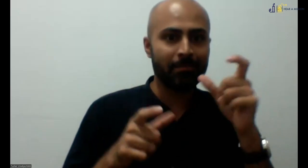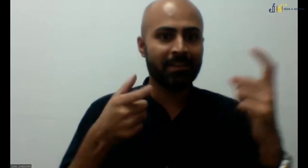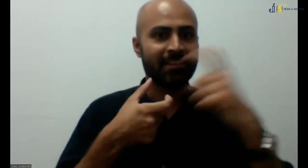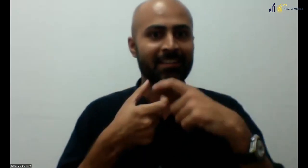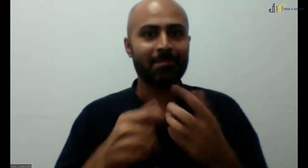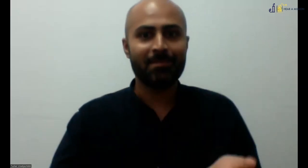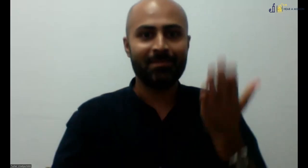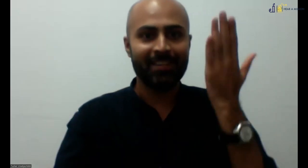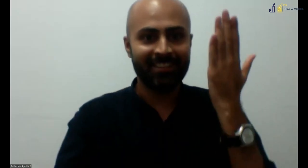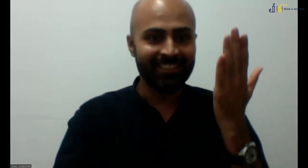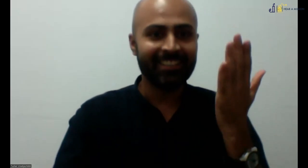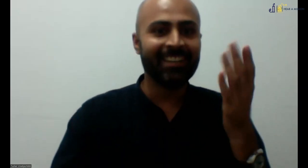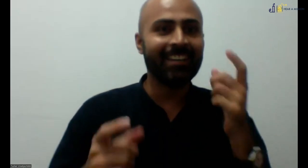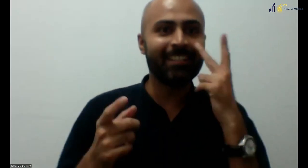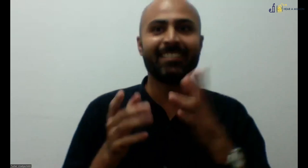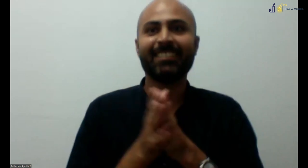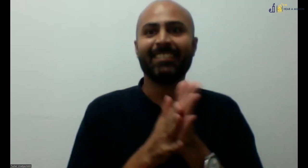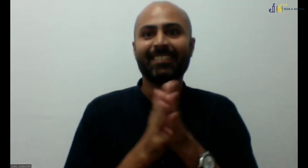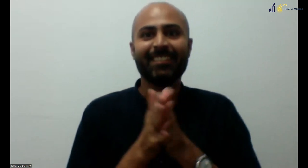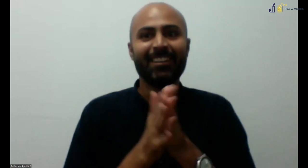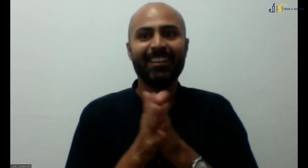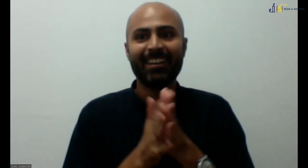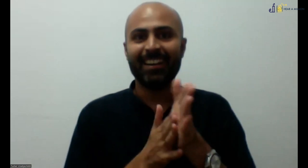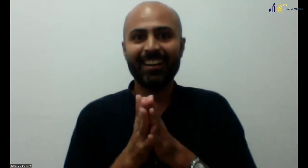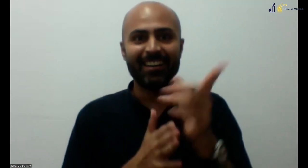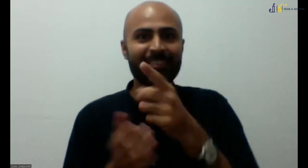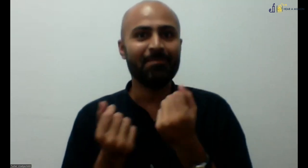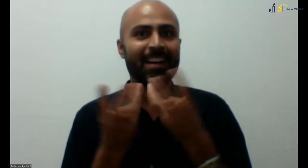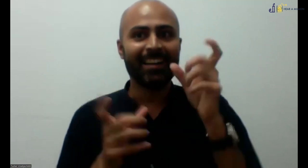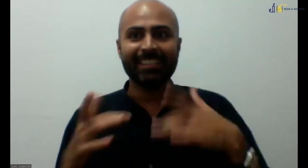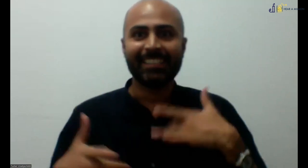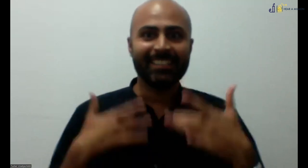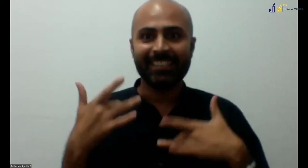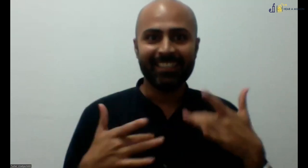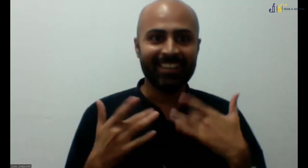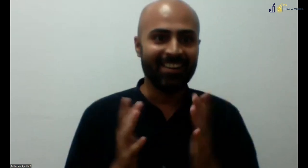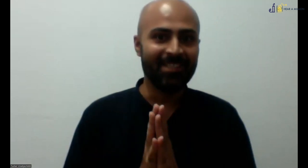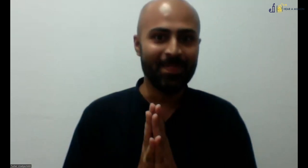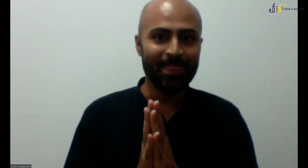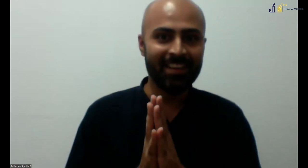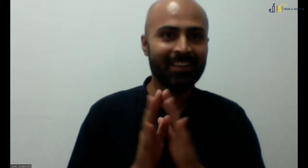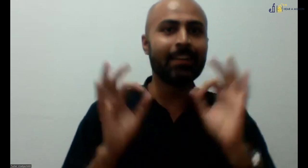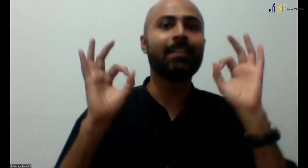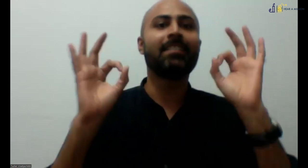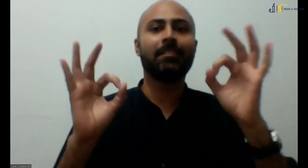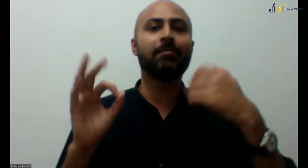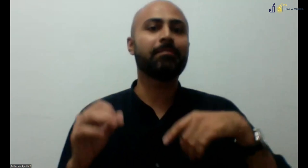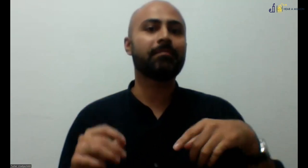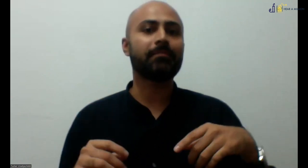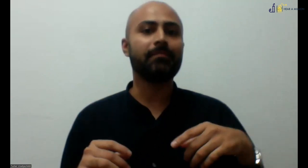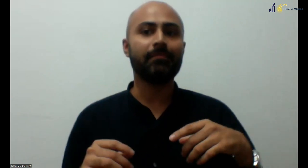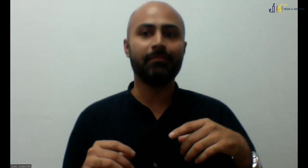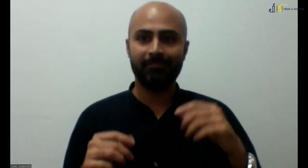well, we see a lot of people joined us, it is going to be really